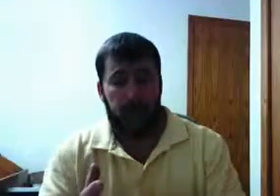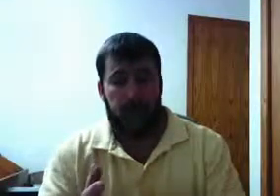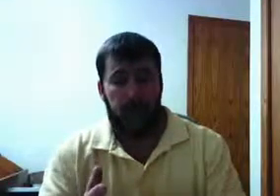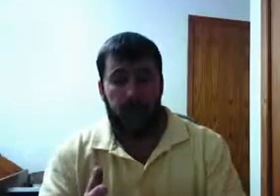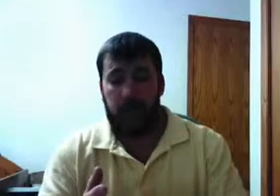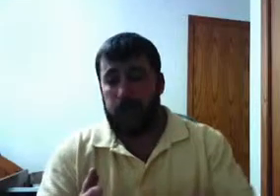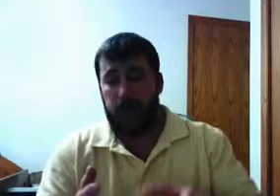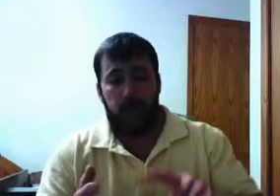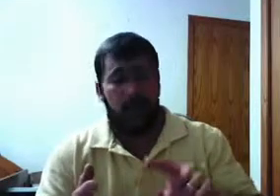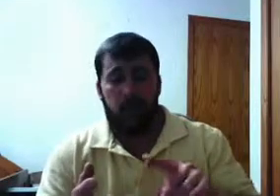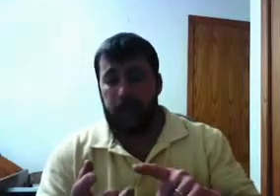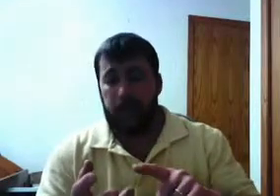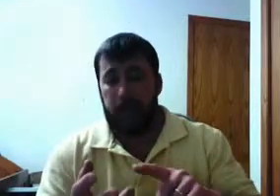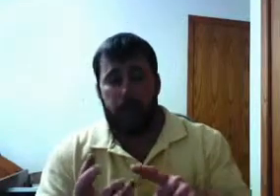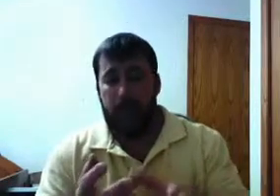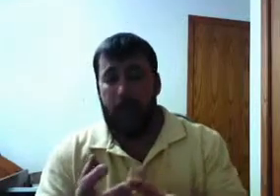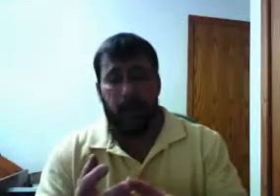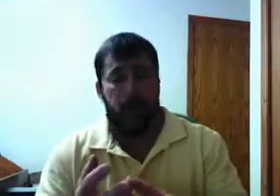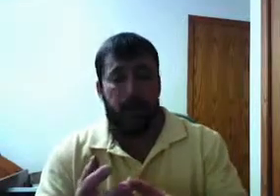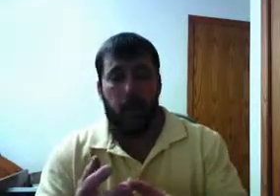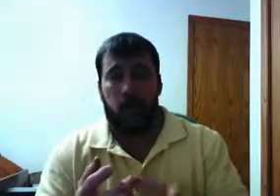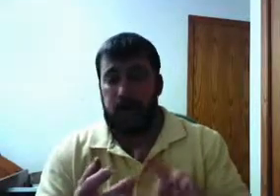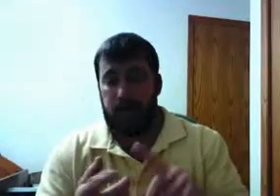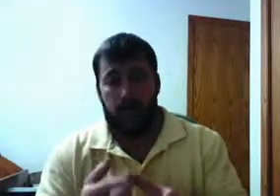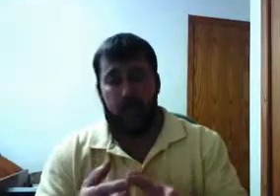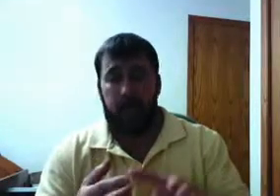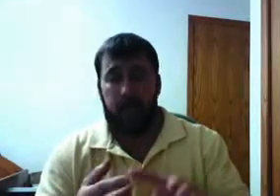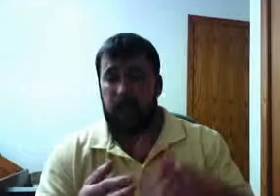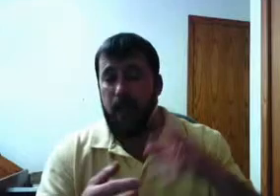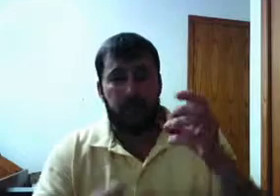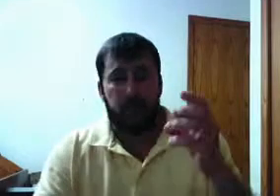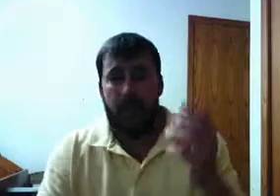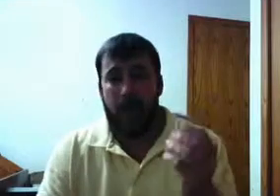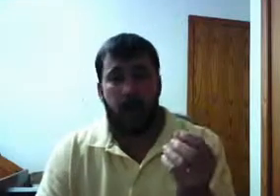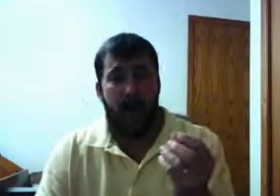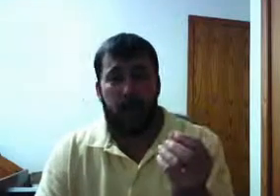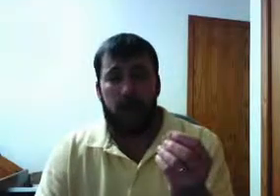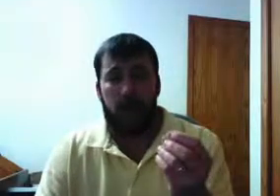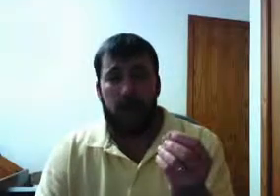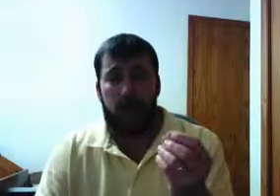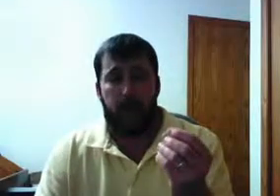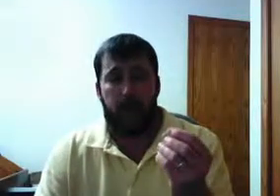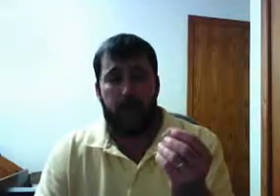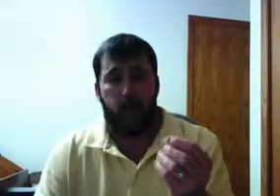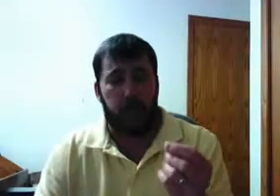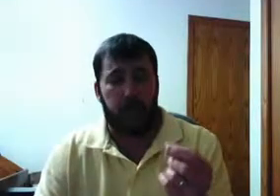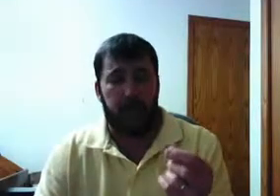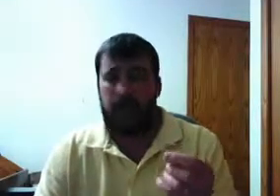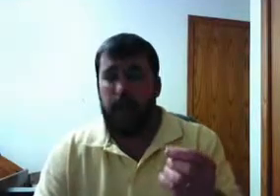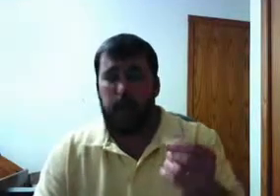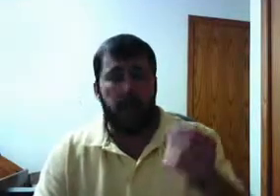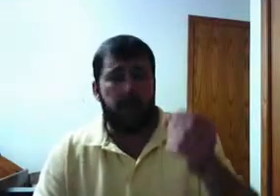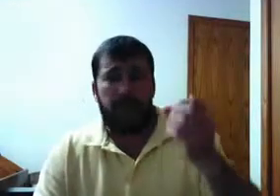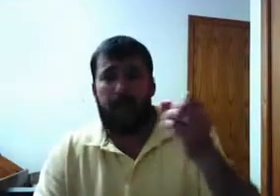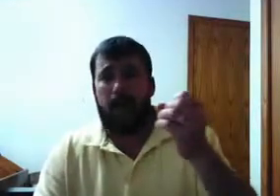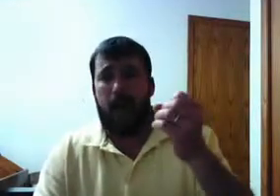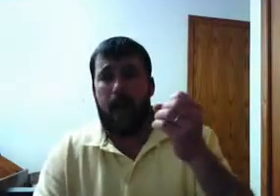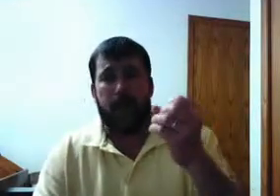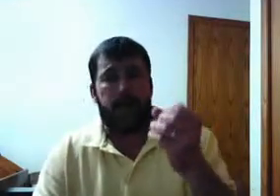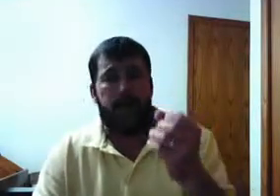that money, that you know what, it doesn't matter about the homeless, the helpless. It doesn't matter about how many abortions committed. It doesn't matter how many people